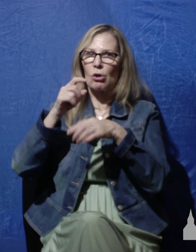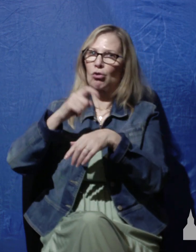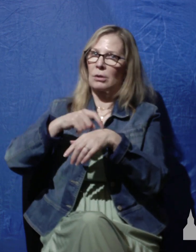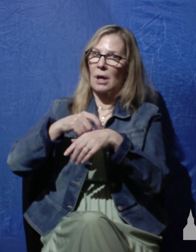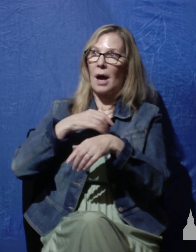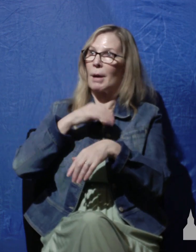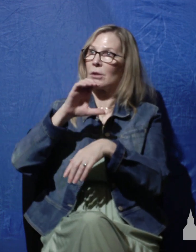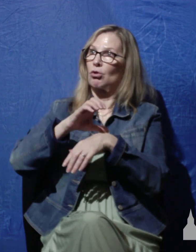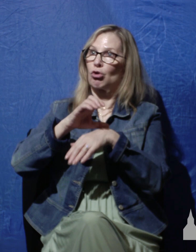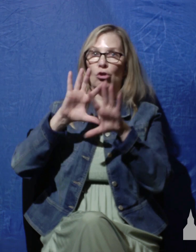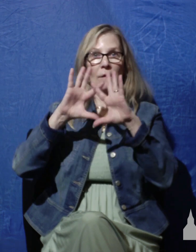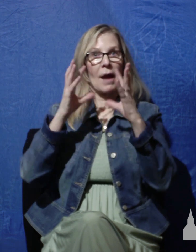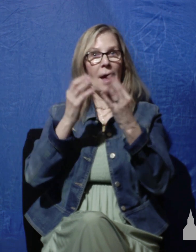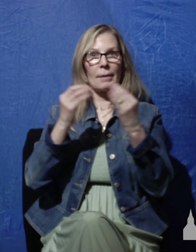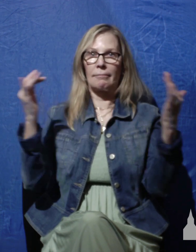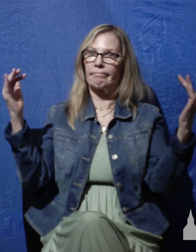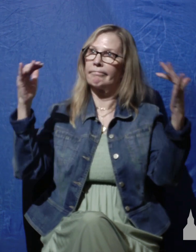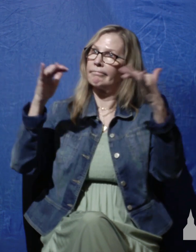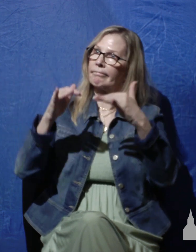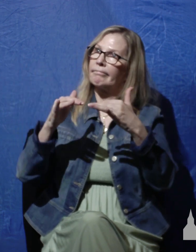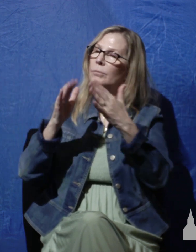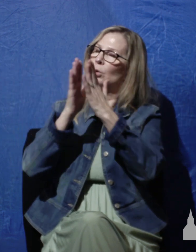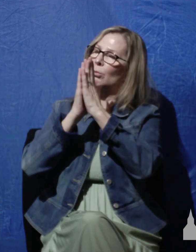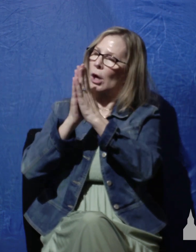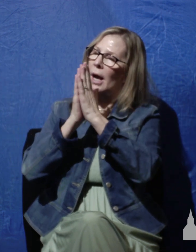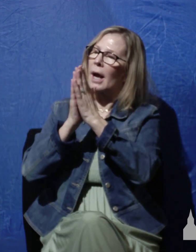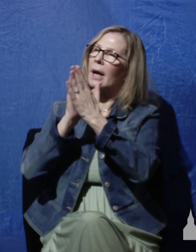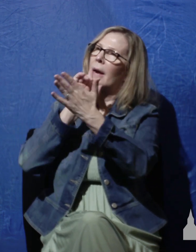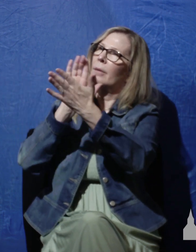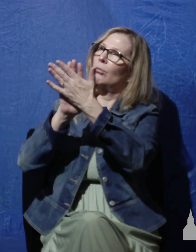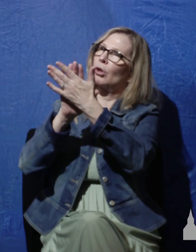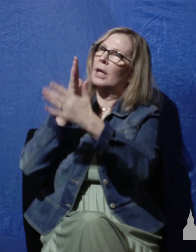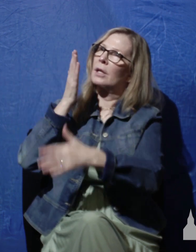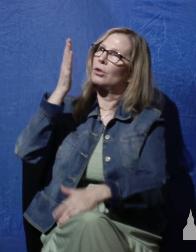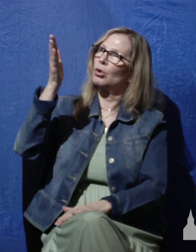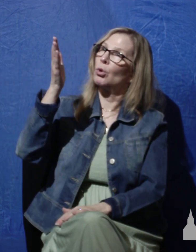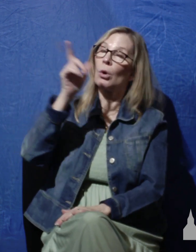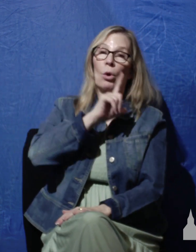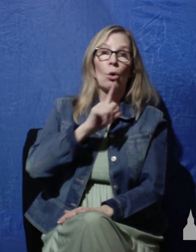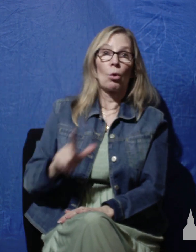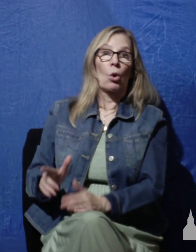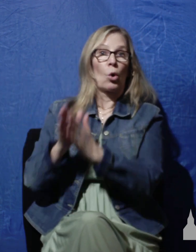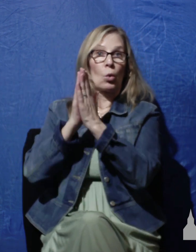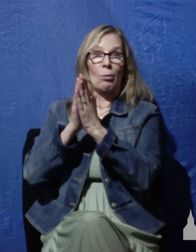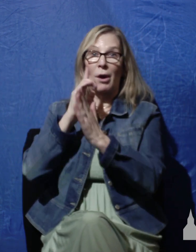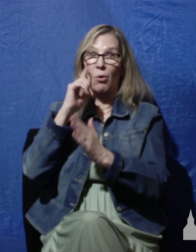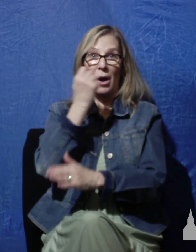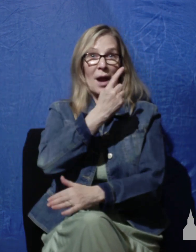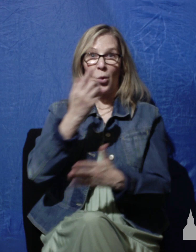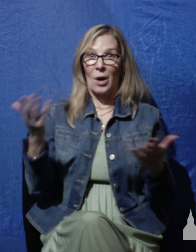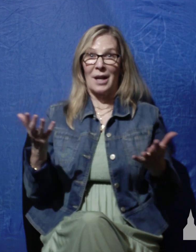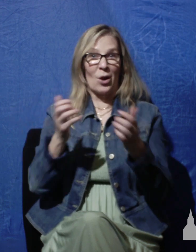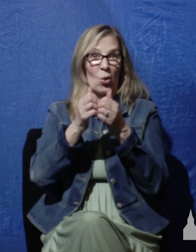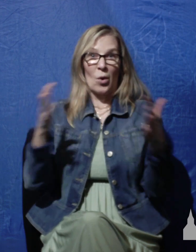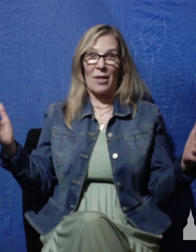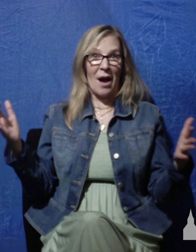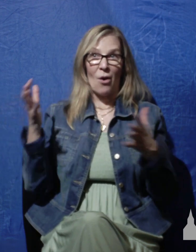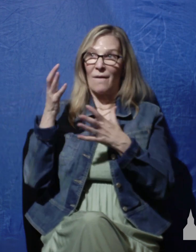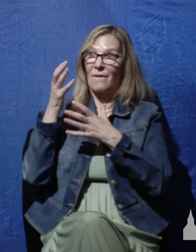our church family gathers to pray and to praise you Lord we do pray for any here without faith in you without